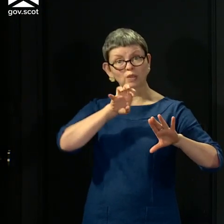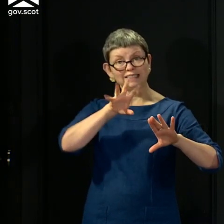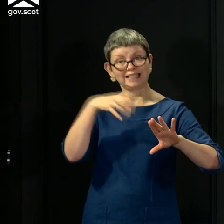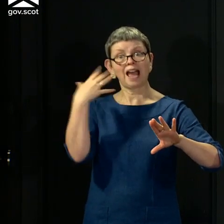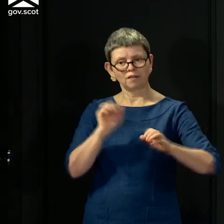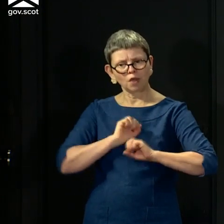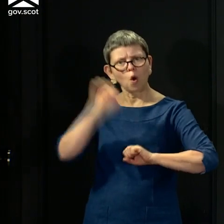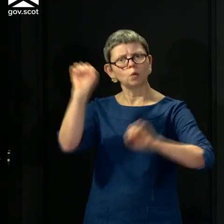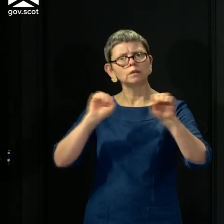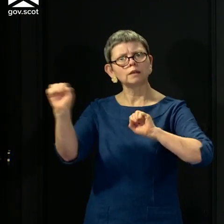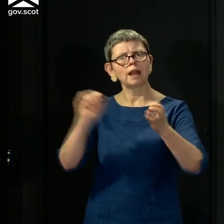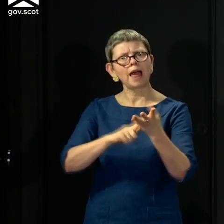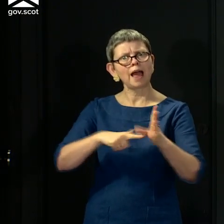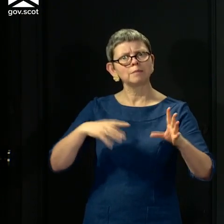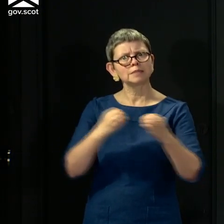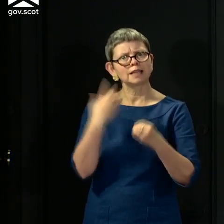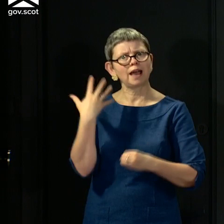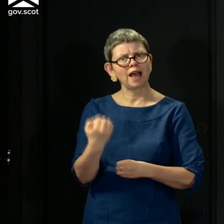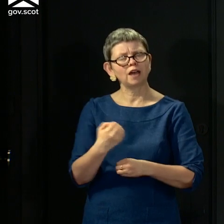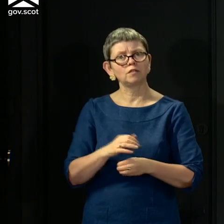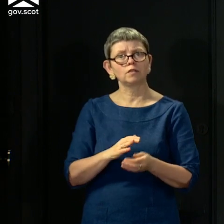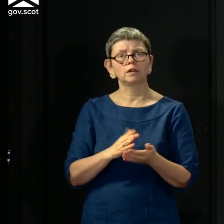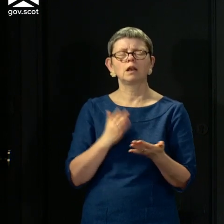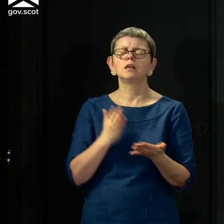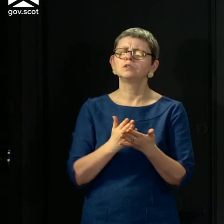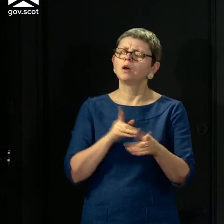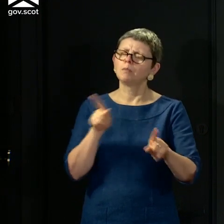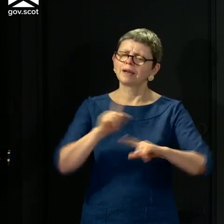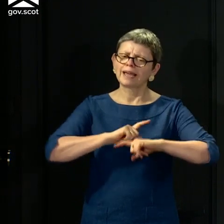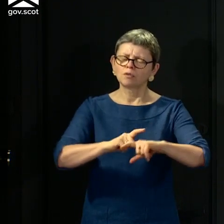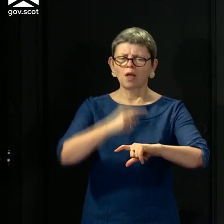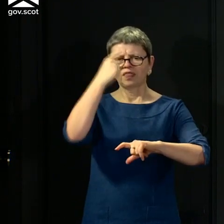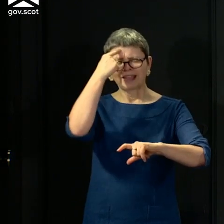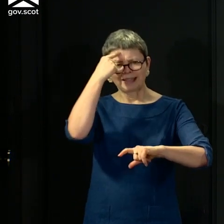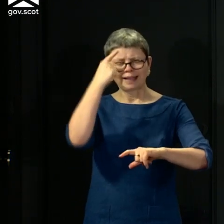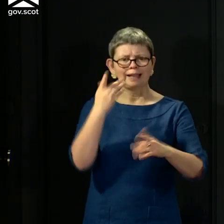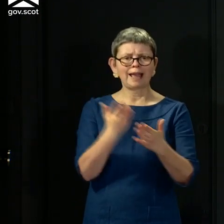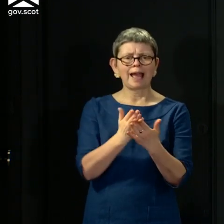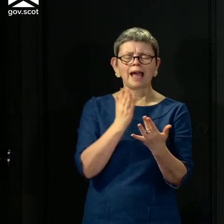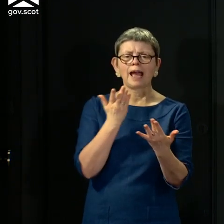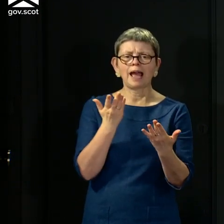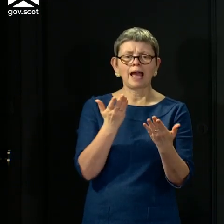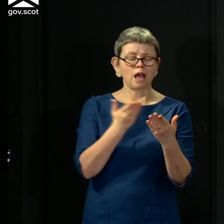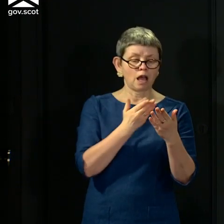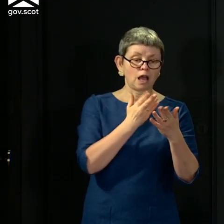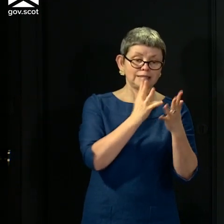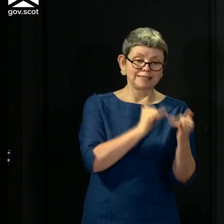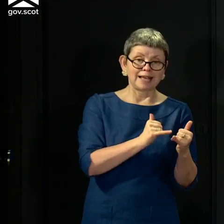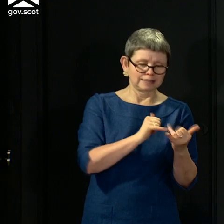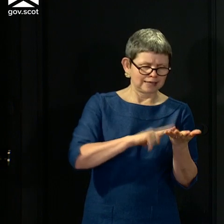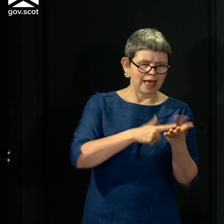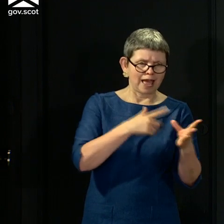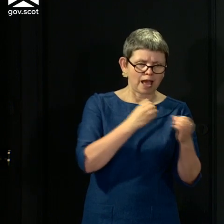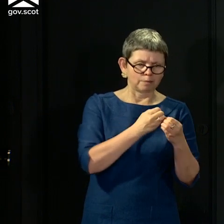looking for ways in which we can make not just the accessibility of the processing of tests better, but the accessibility of access to tests.